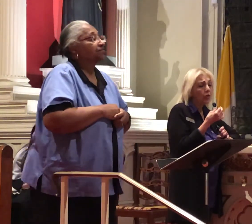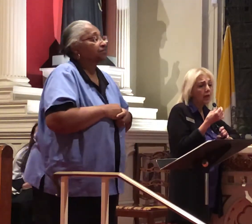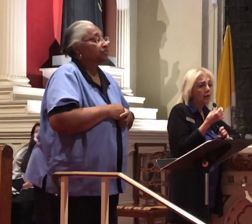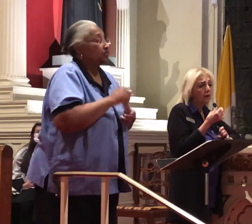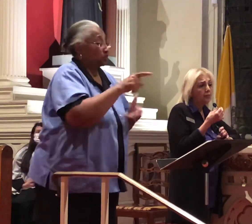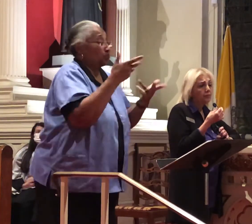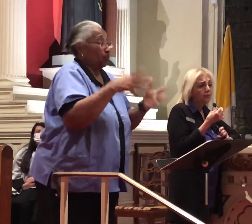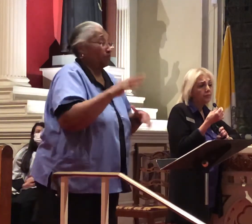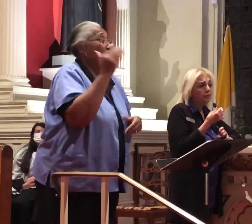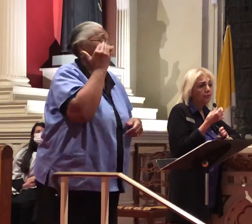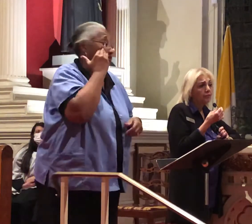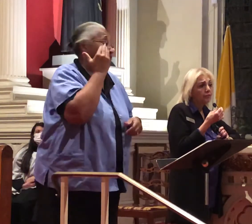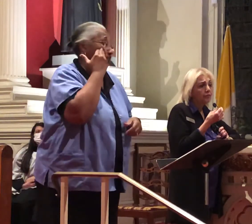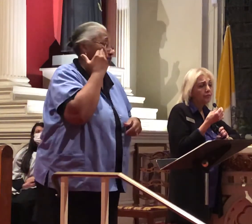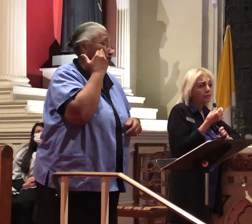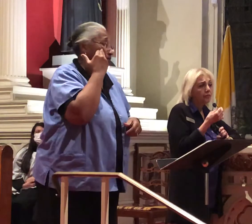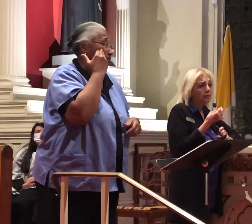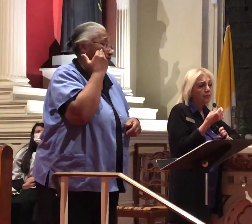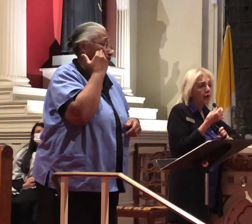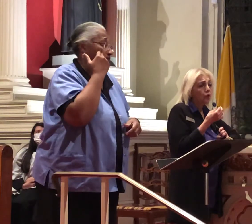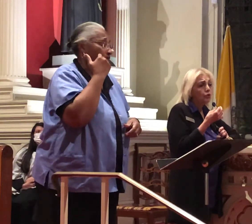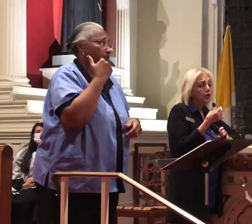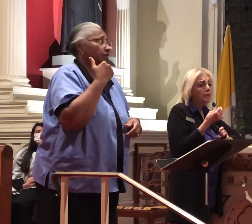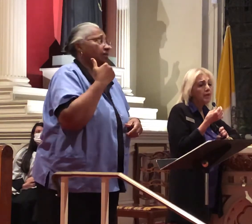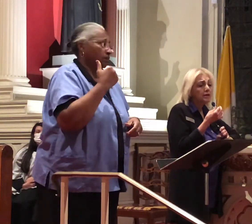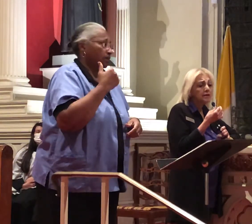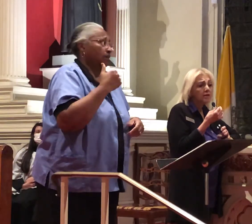you know it was a very lively day